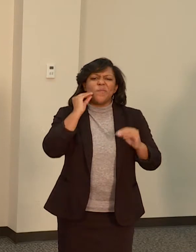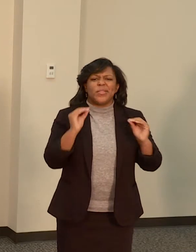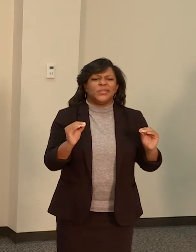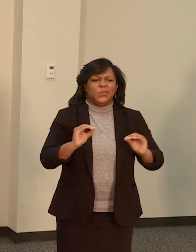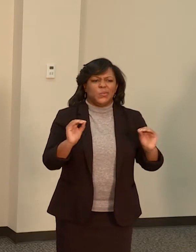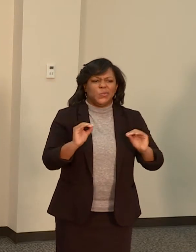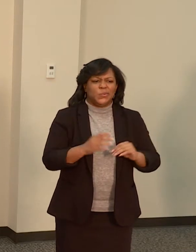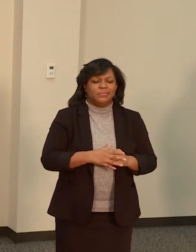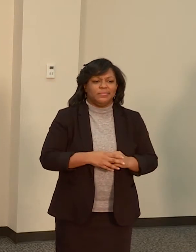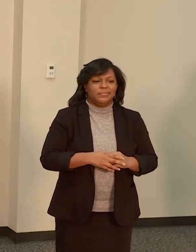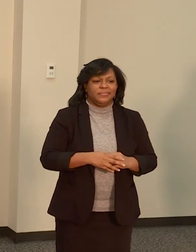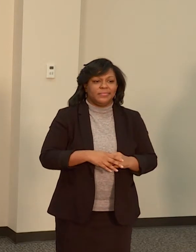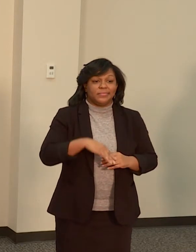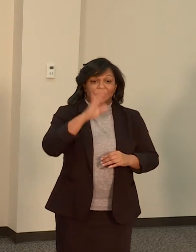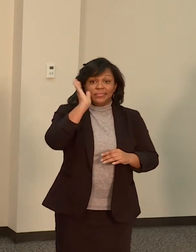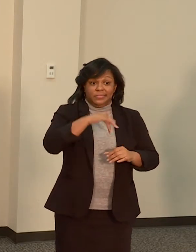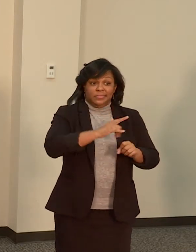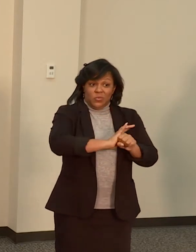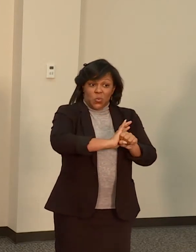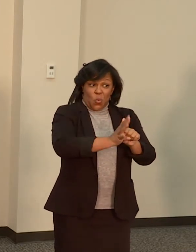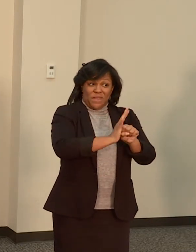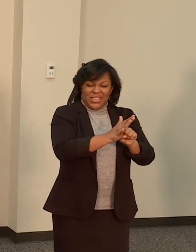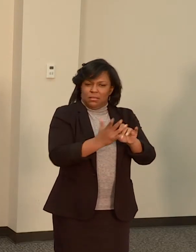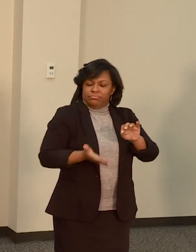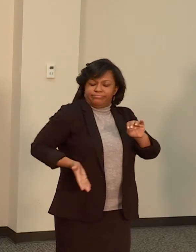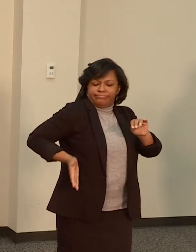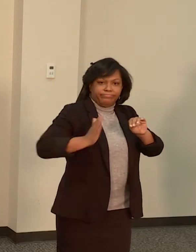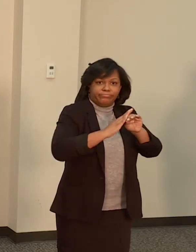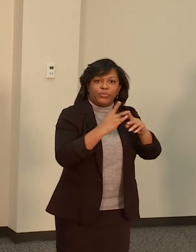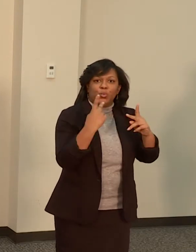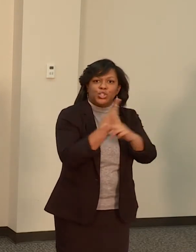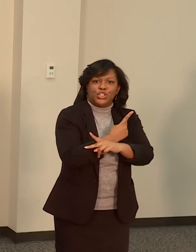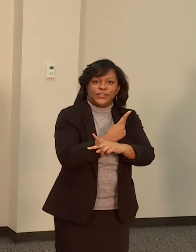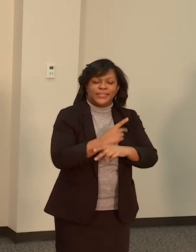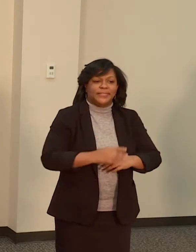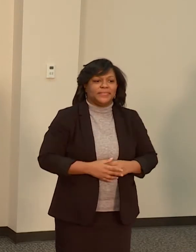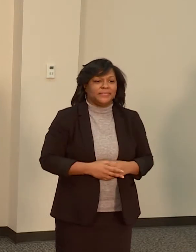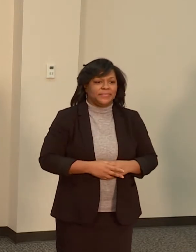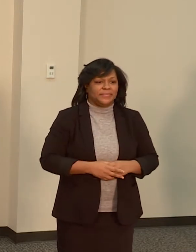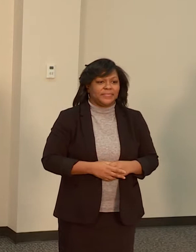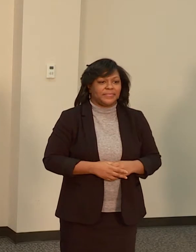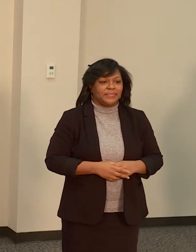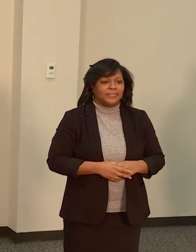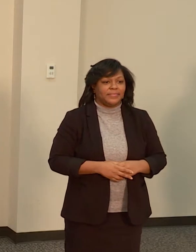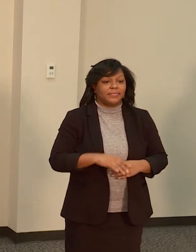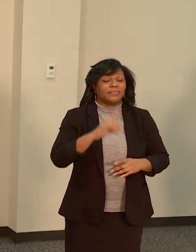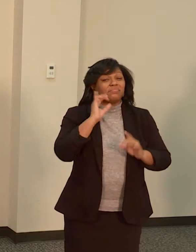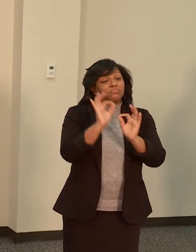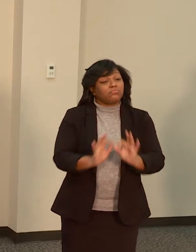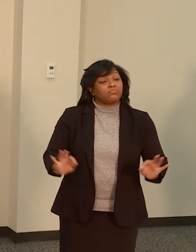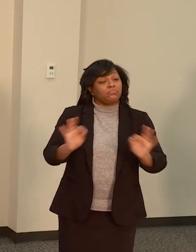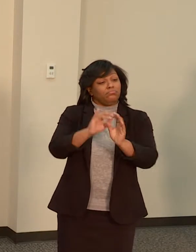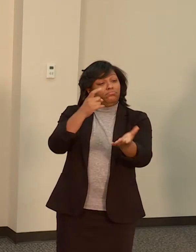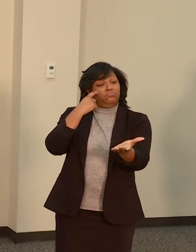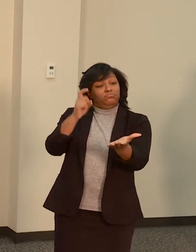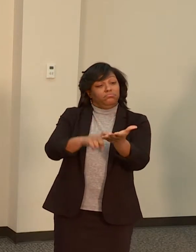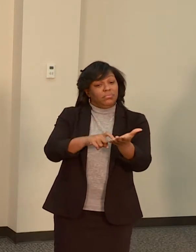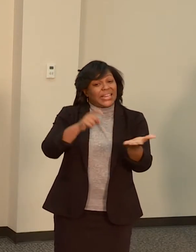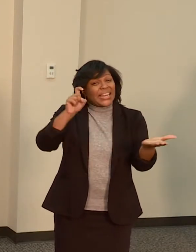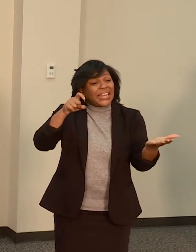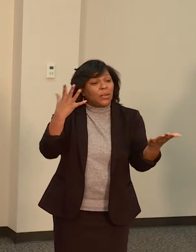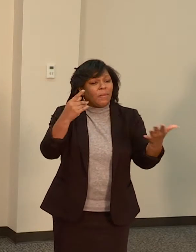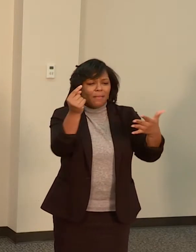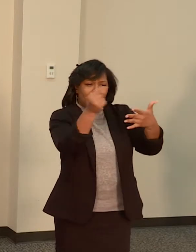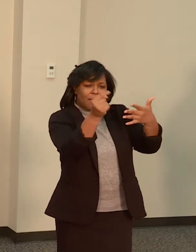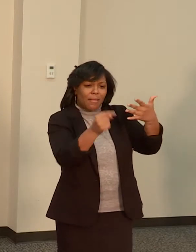these issues even more so. And so it's important to recognize how necessary it is for all of these different organizations to step